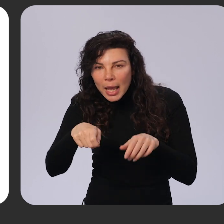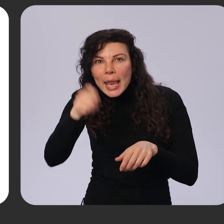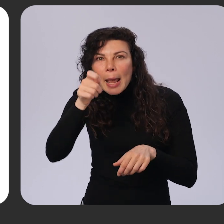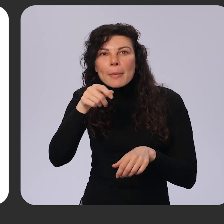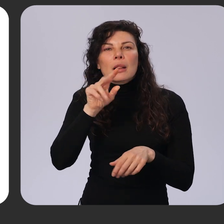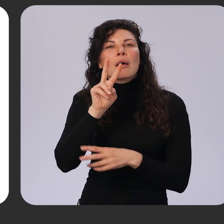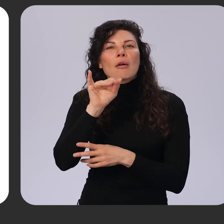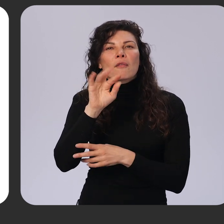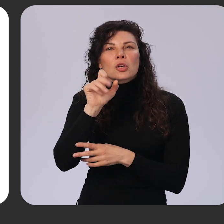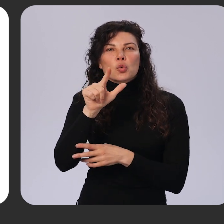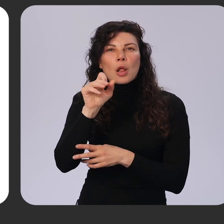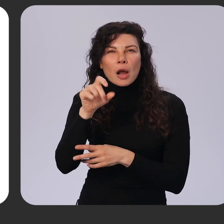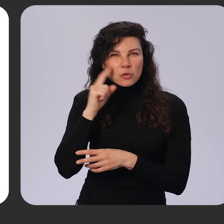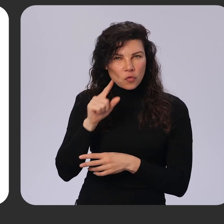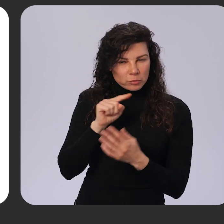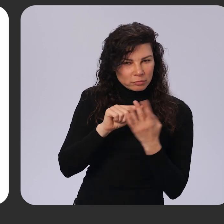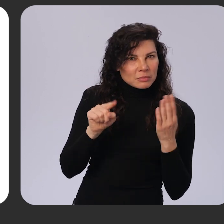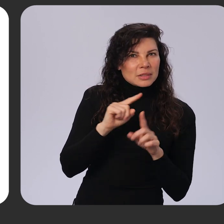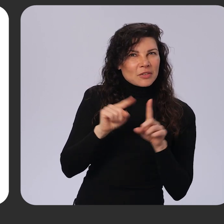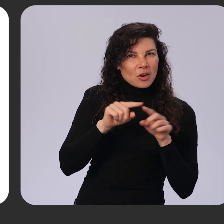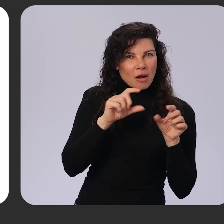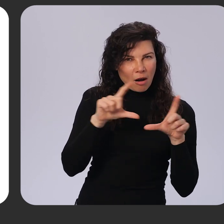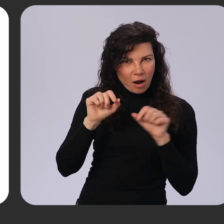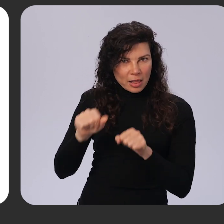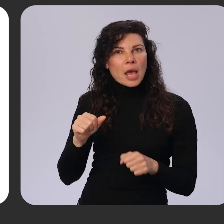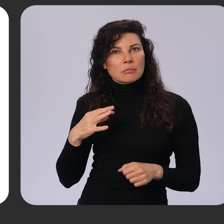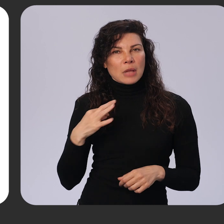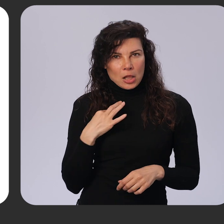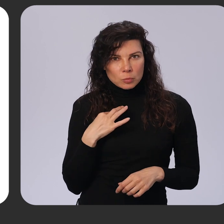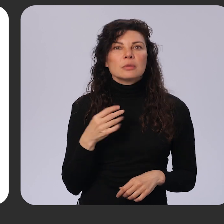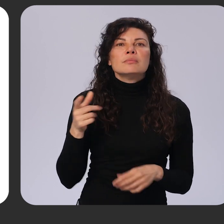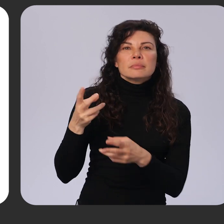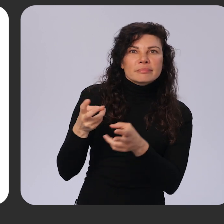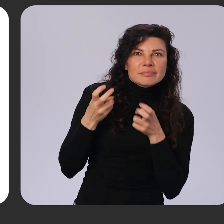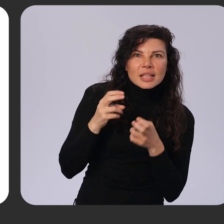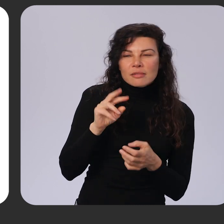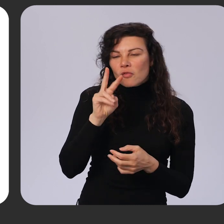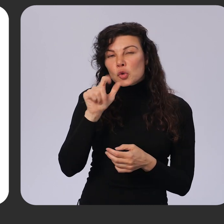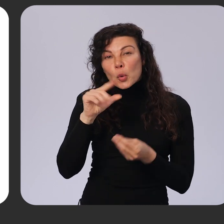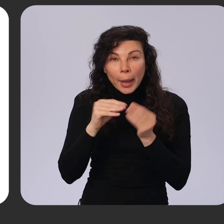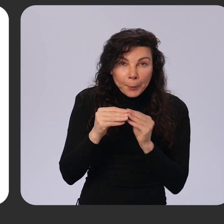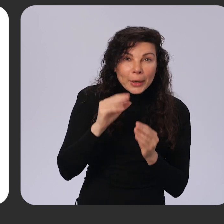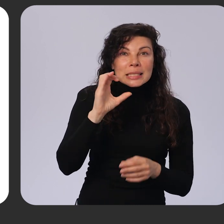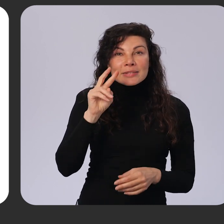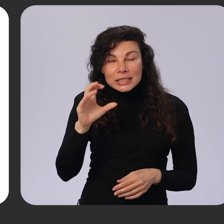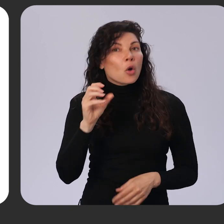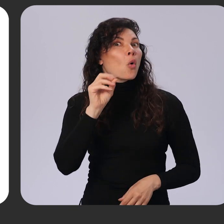eligible cards, retrieve card details for their enrolled cards like the virtual number or CVC, or even see their